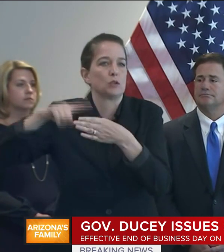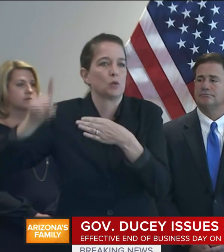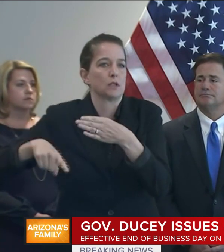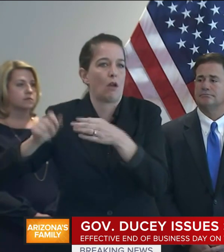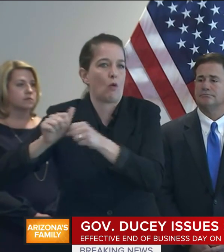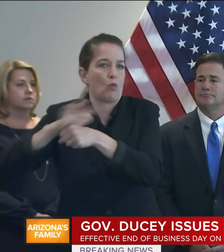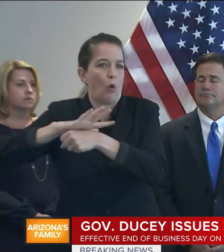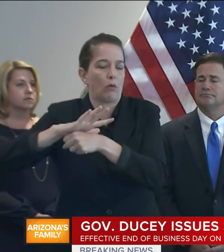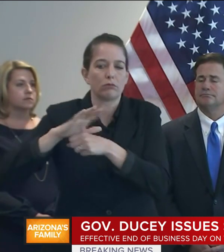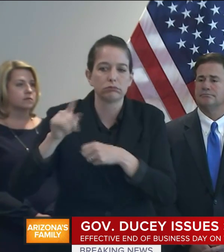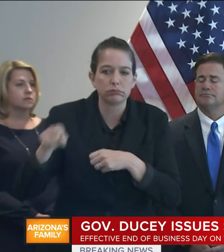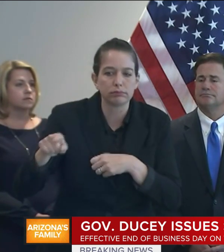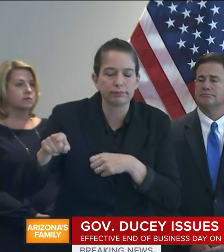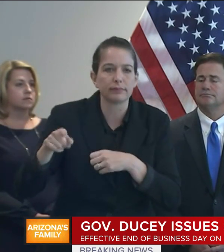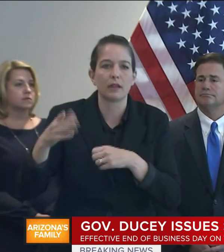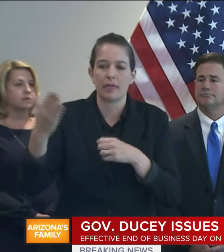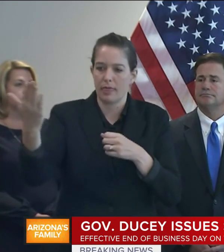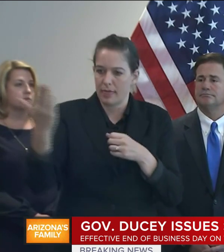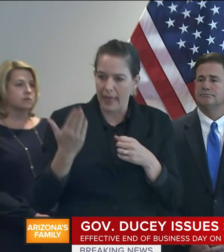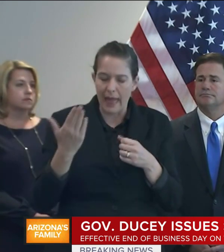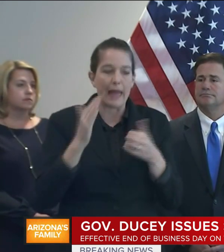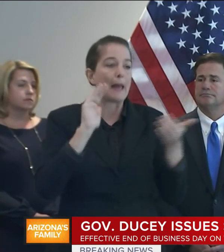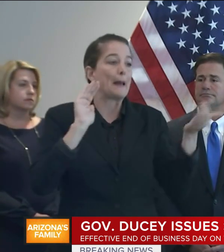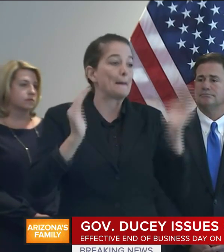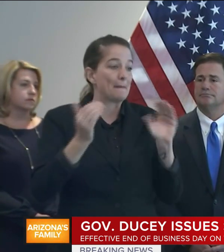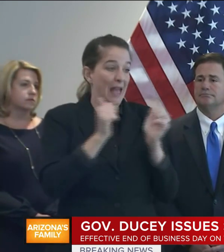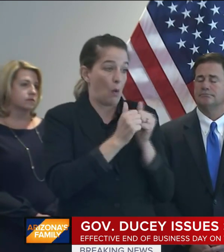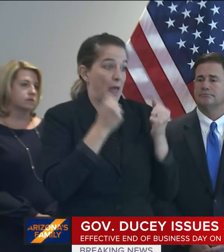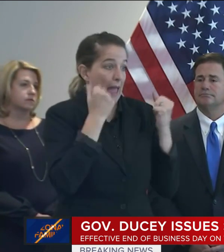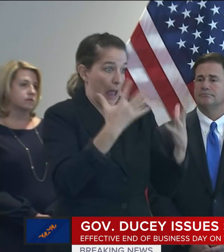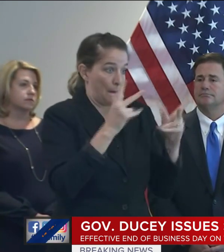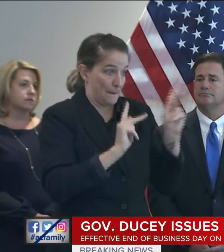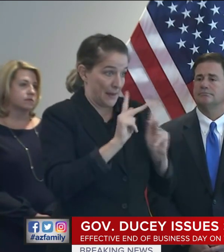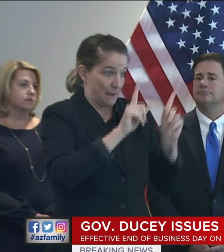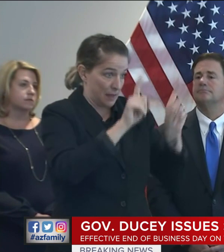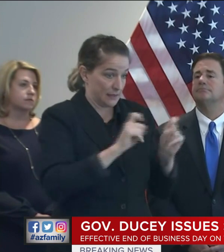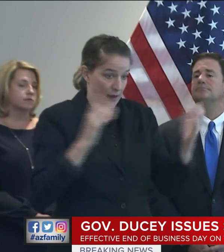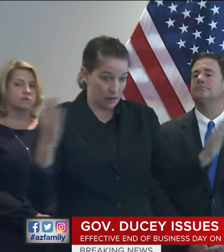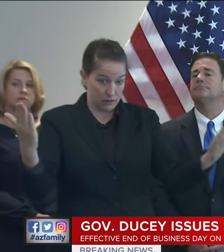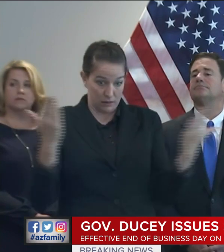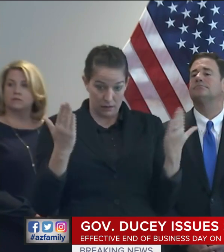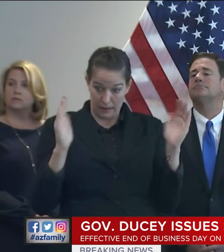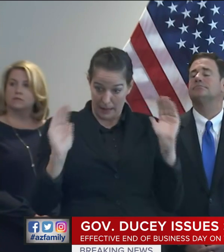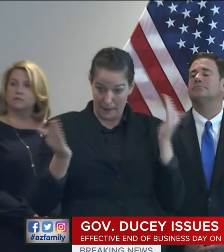are, because that gives us a baseline, and we had just in this last week seen an increase in that as well.